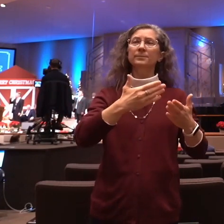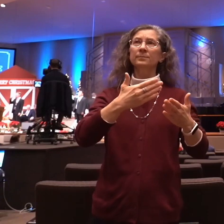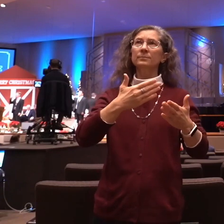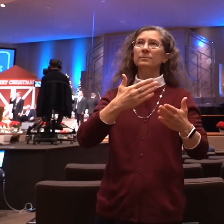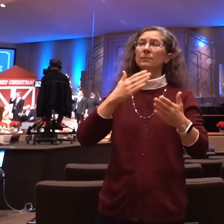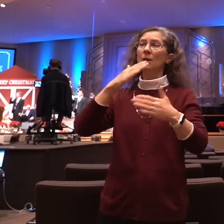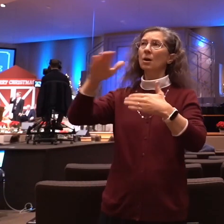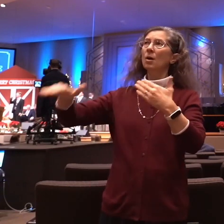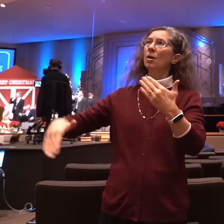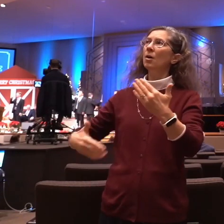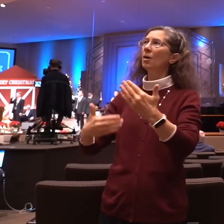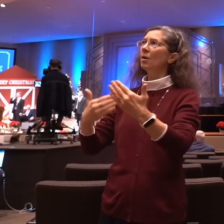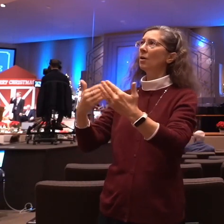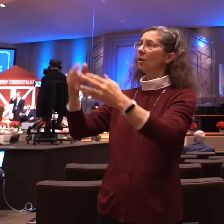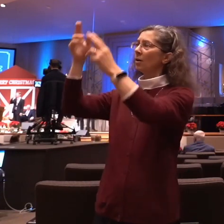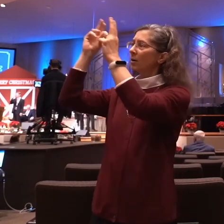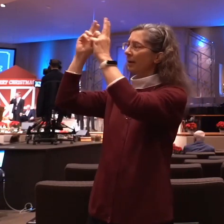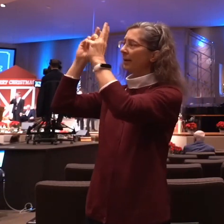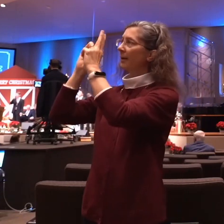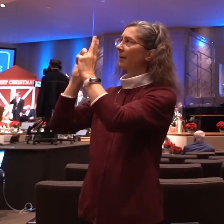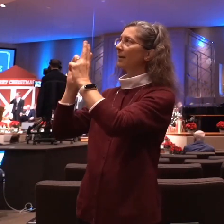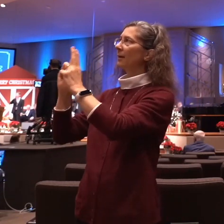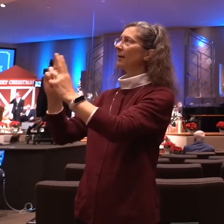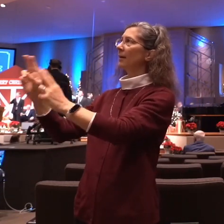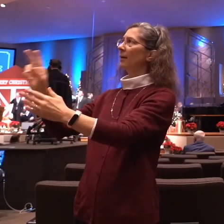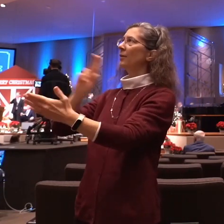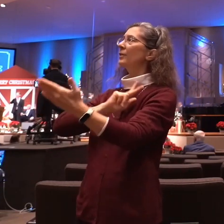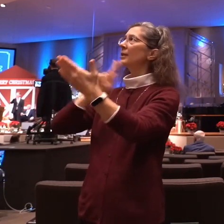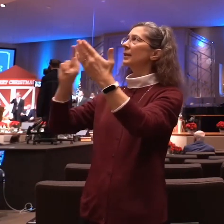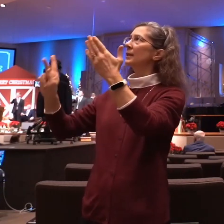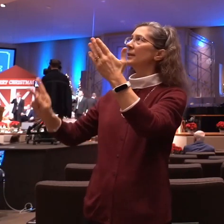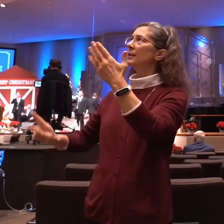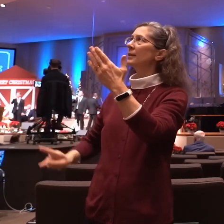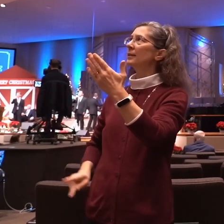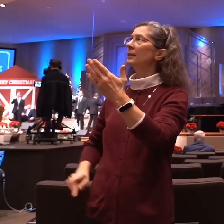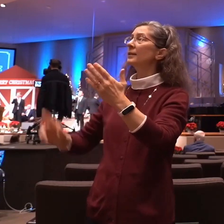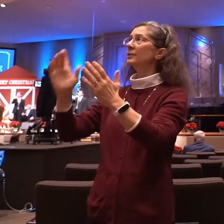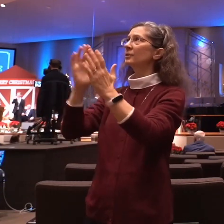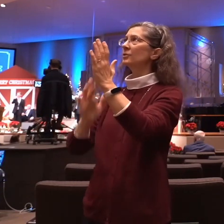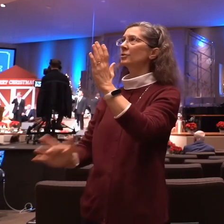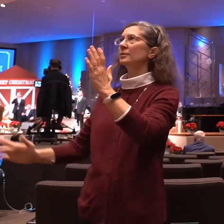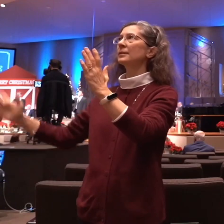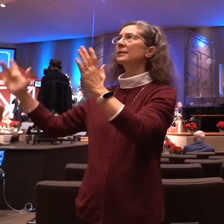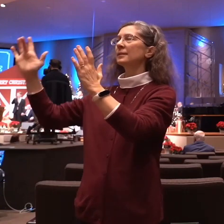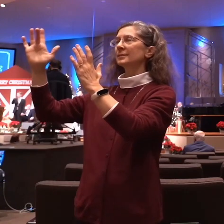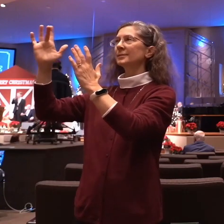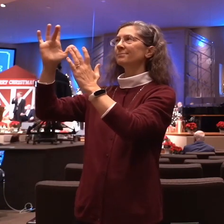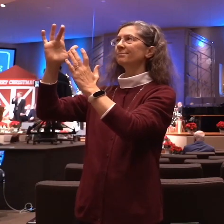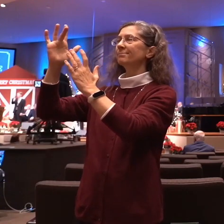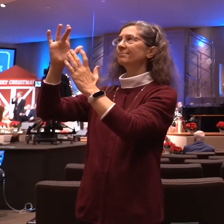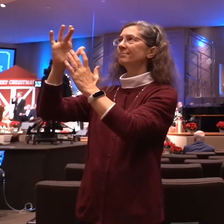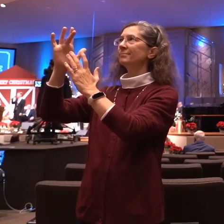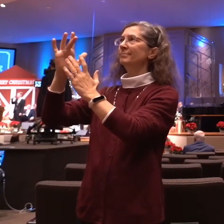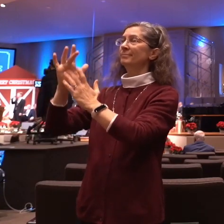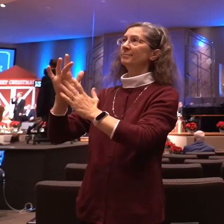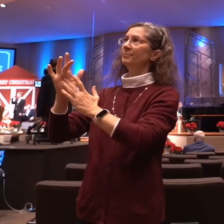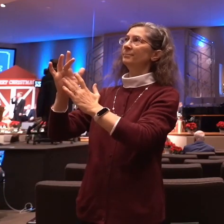hail the King Emmanuel The light of the